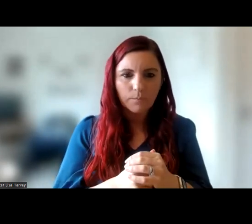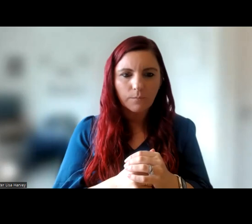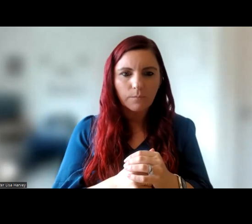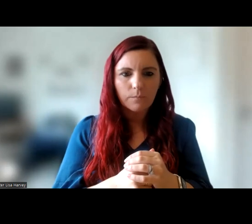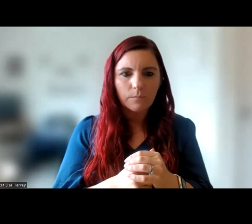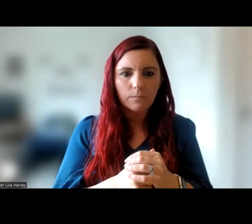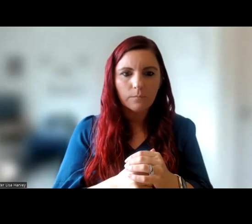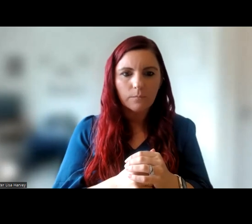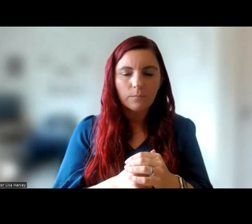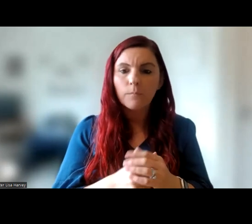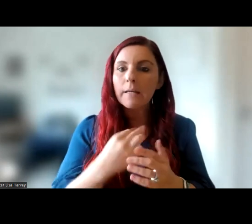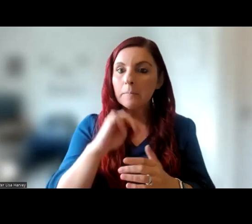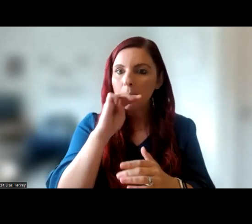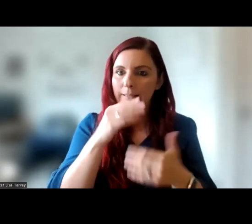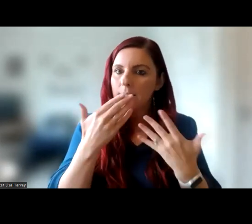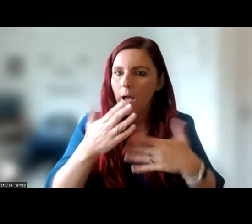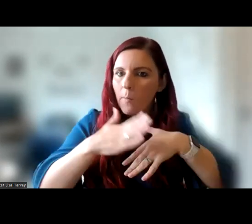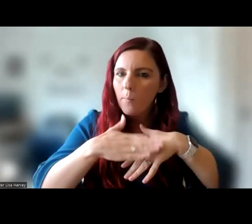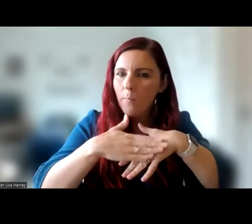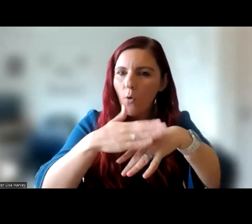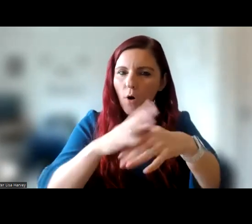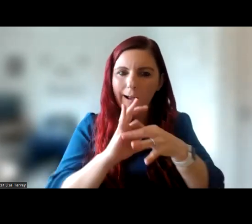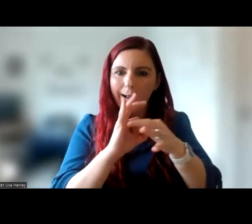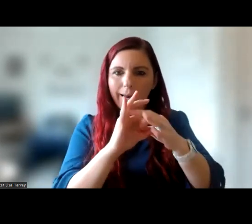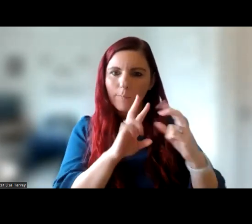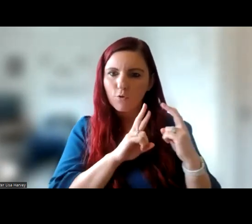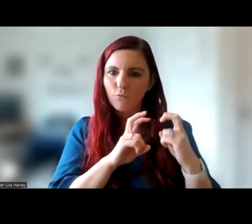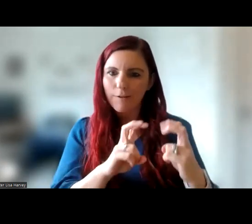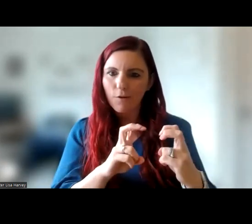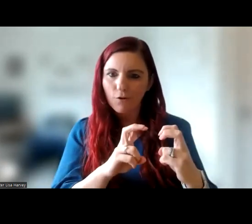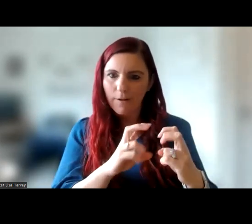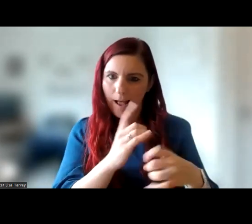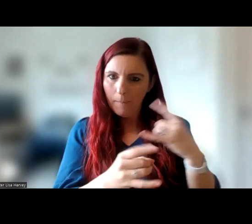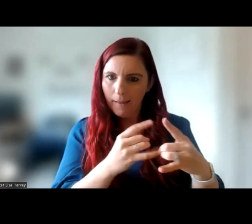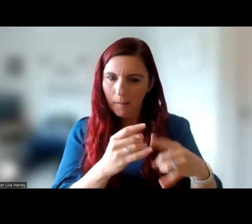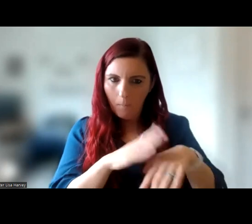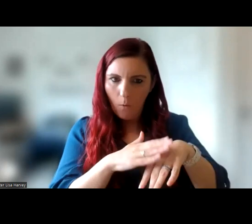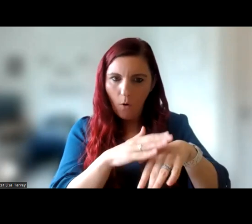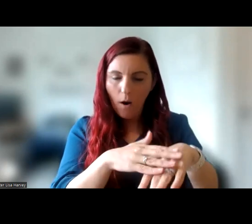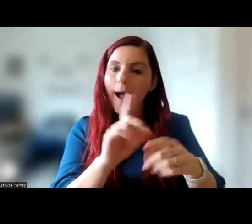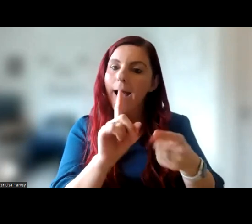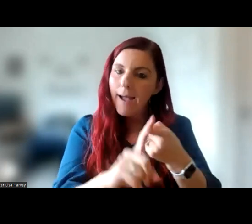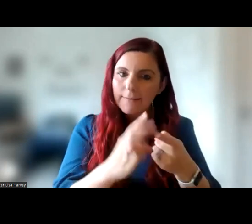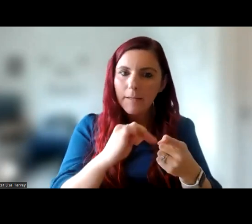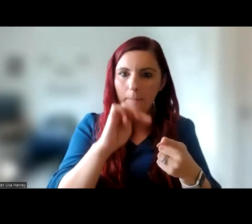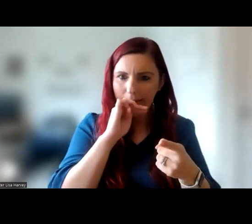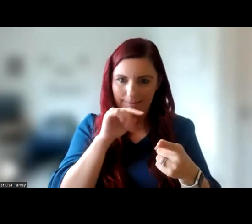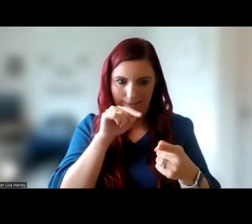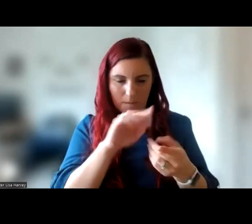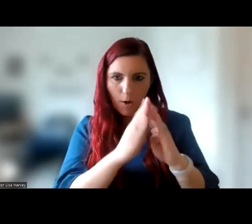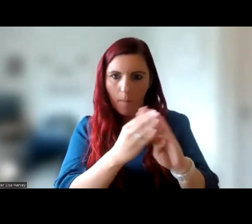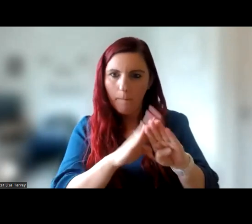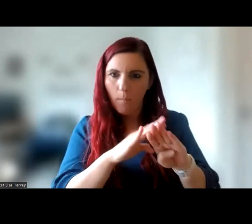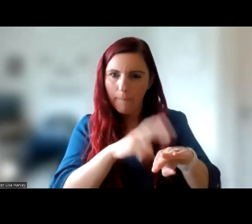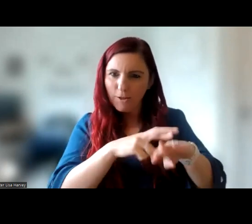This has resulted in collaborative research approaches not only becoming much more common, but also becoming the recommended approach to